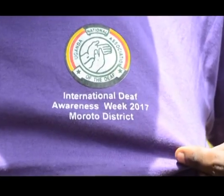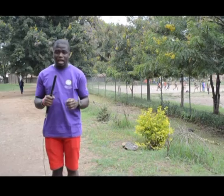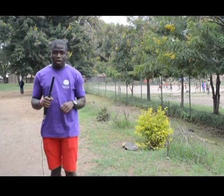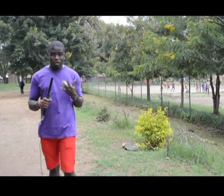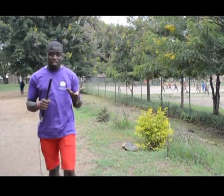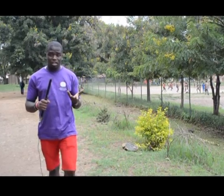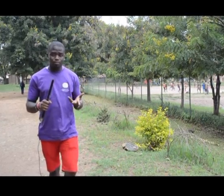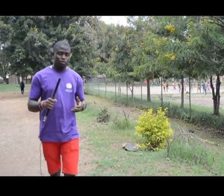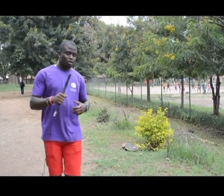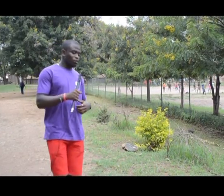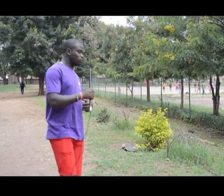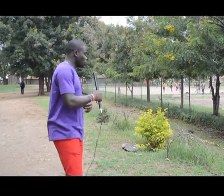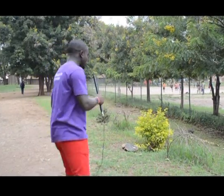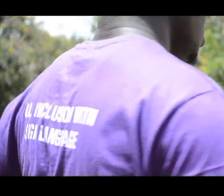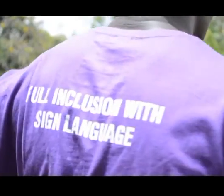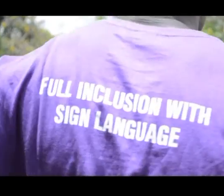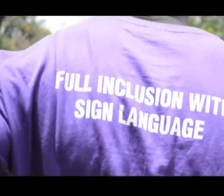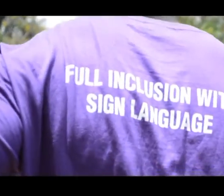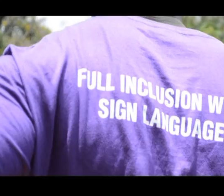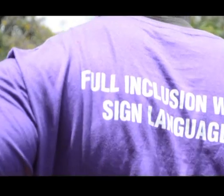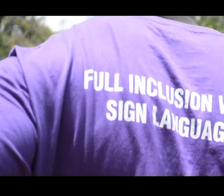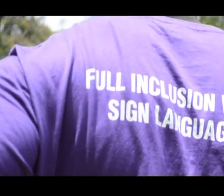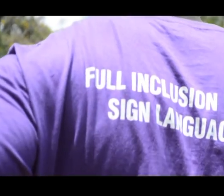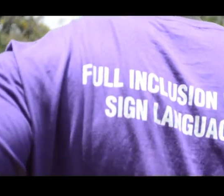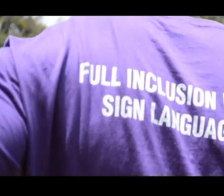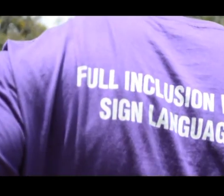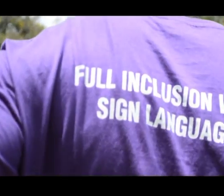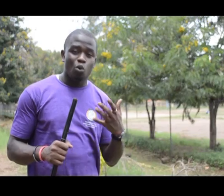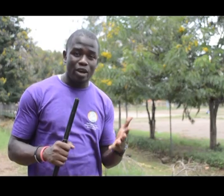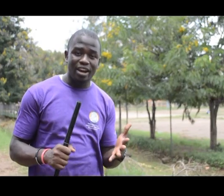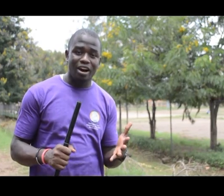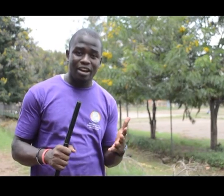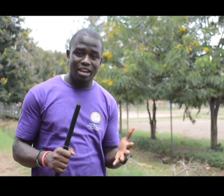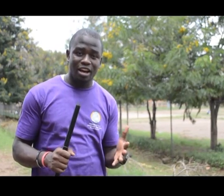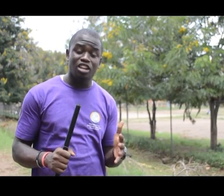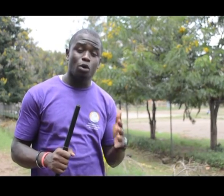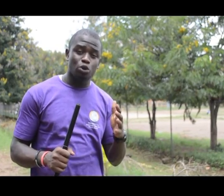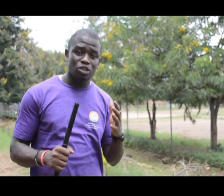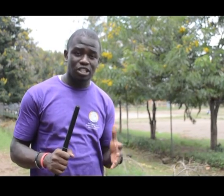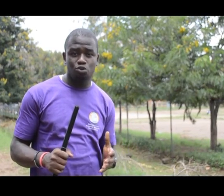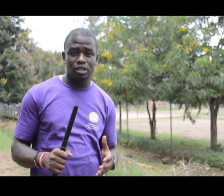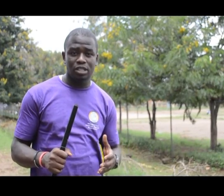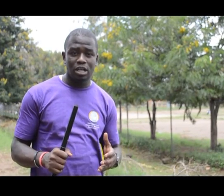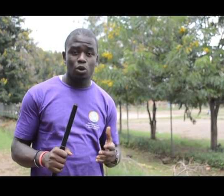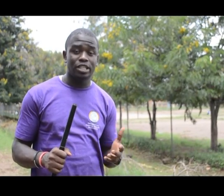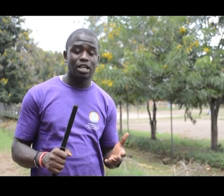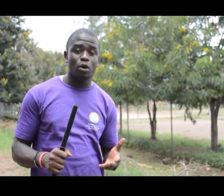with the theme, Full Inclusion with Sign Languages. We are here in Moroto district, located about